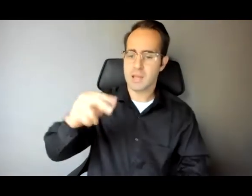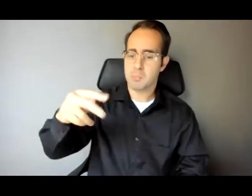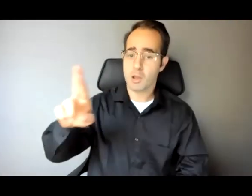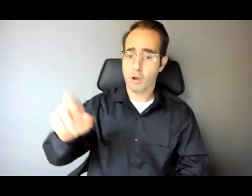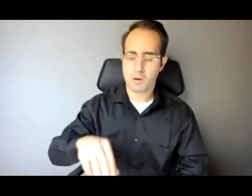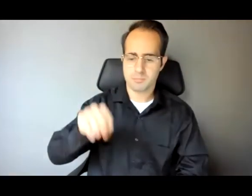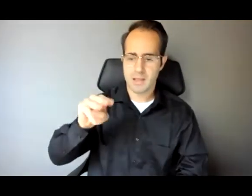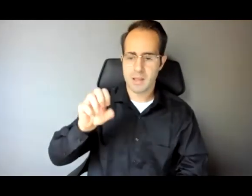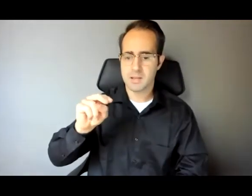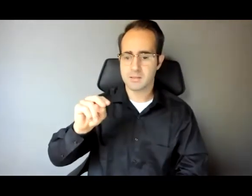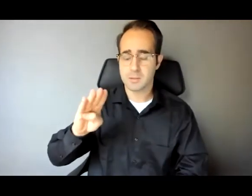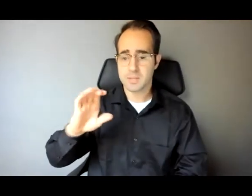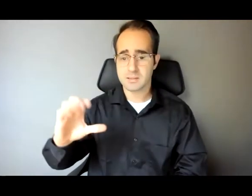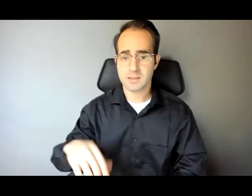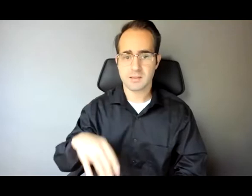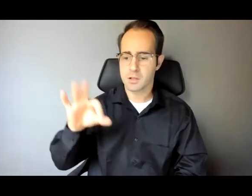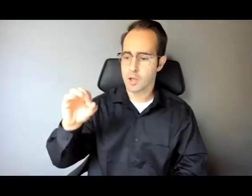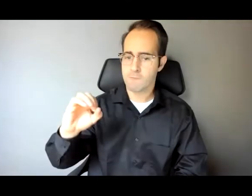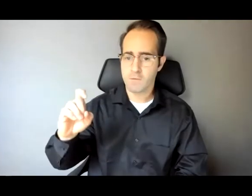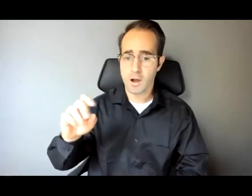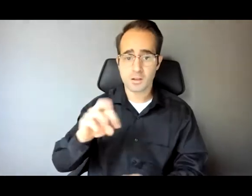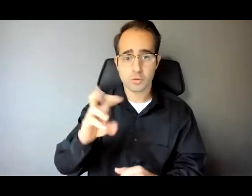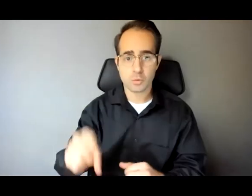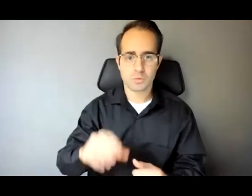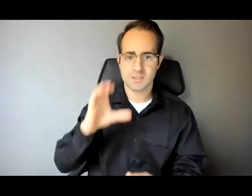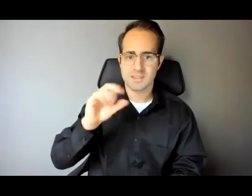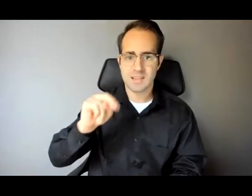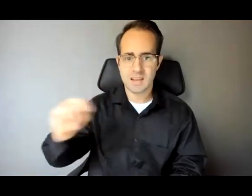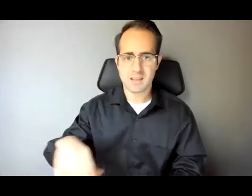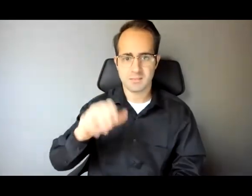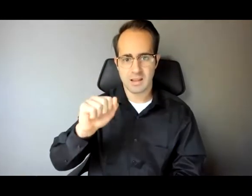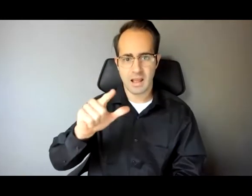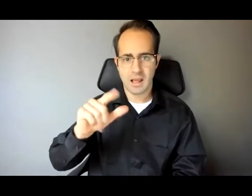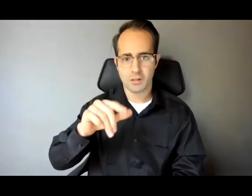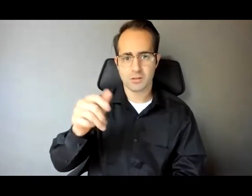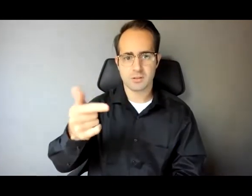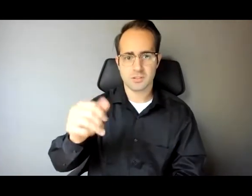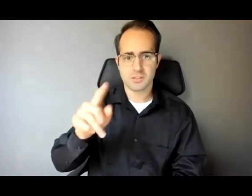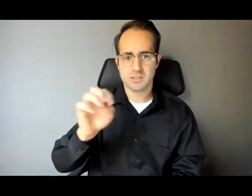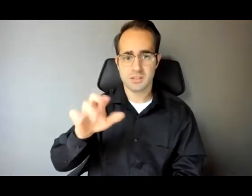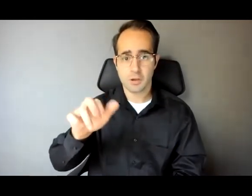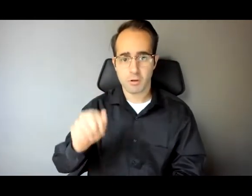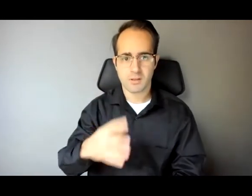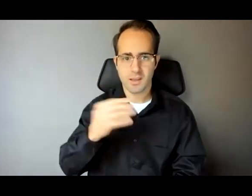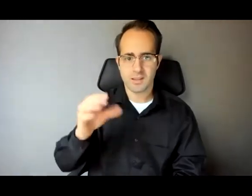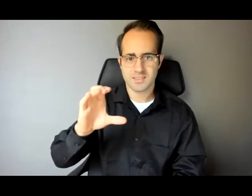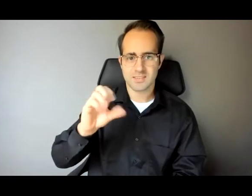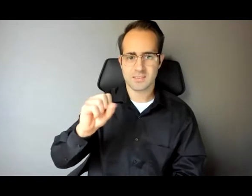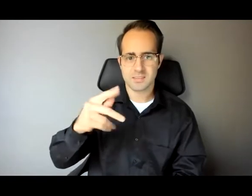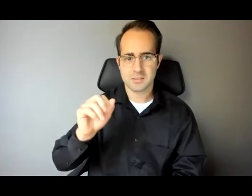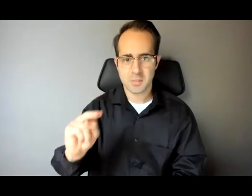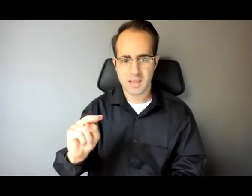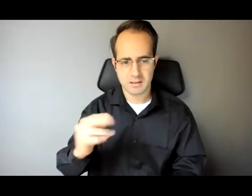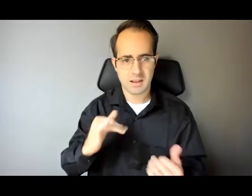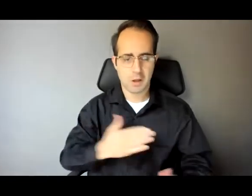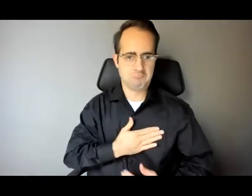Fox News, CNN, Al Jazeera, and C-SPAN. And now it's my pleasure to hand